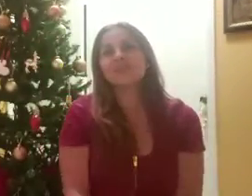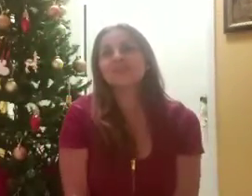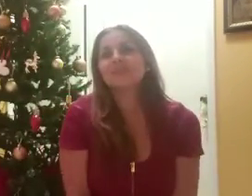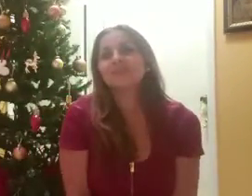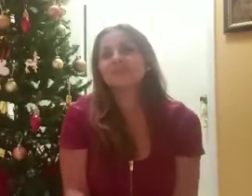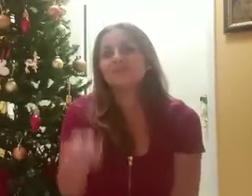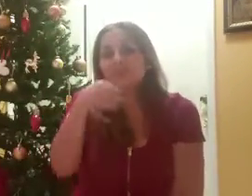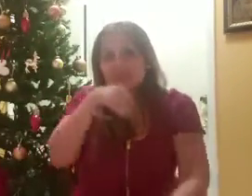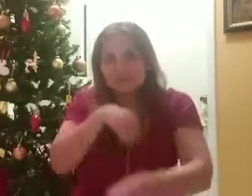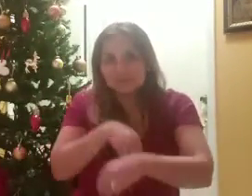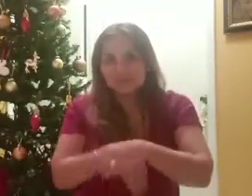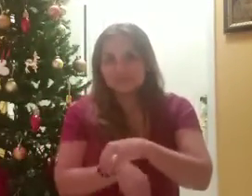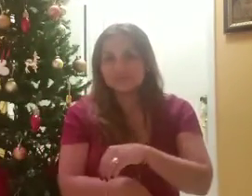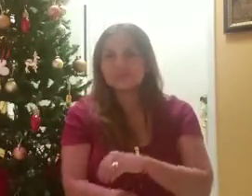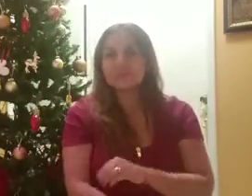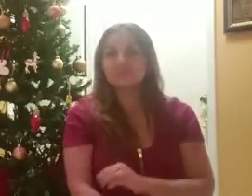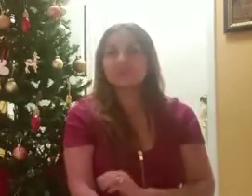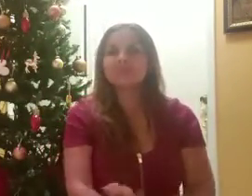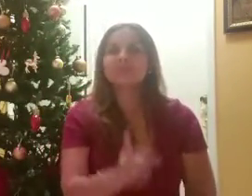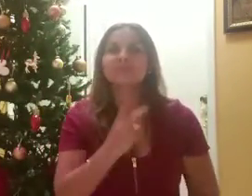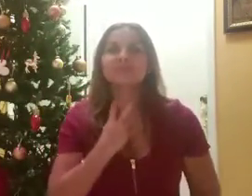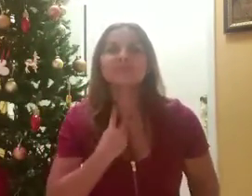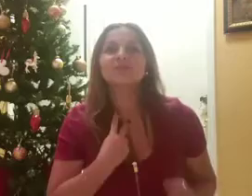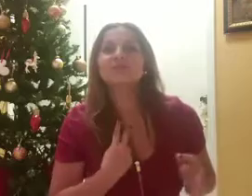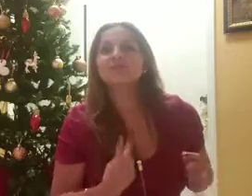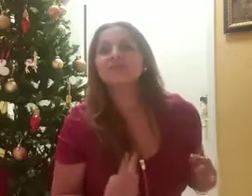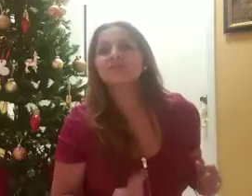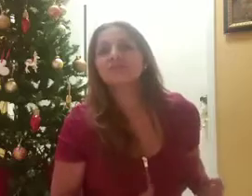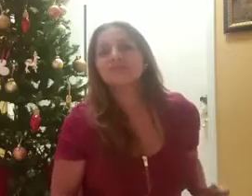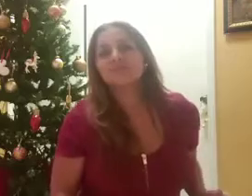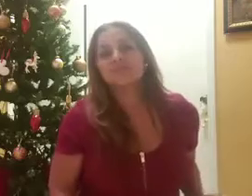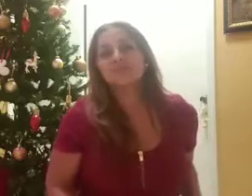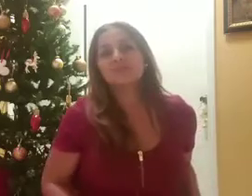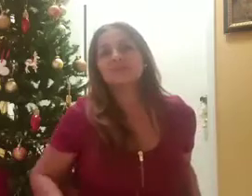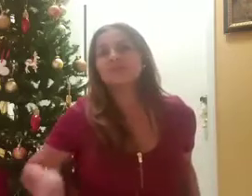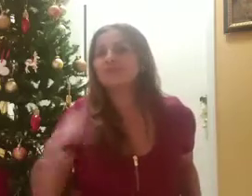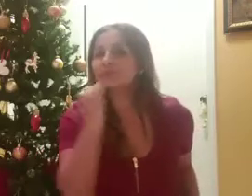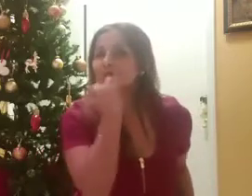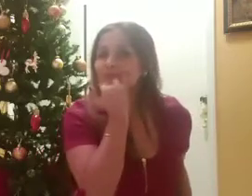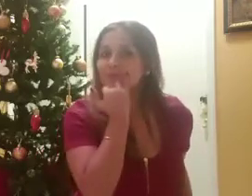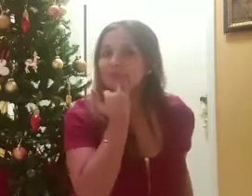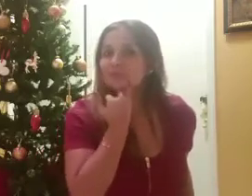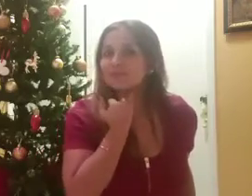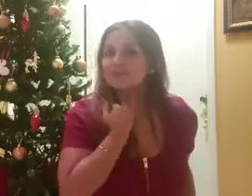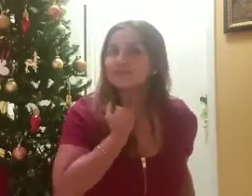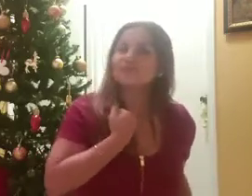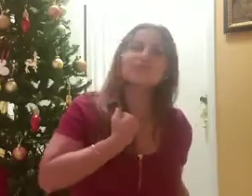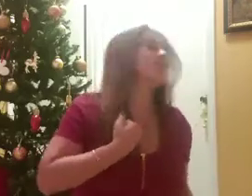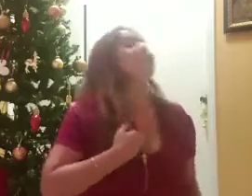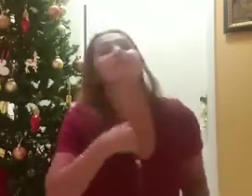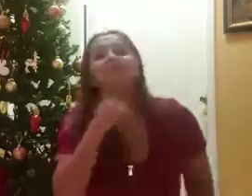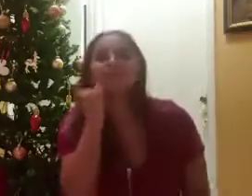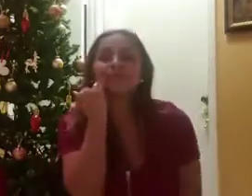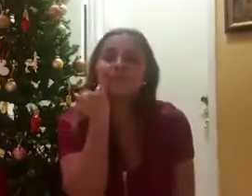Born is the King of Israel